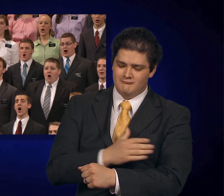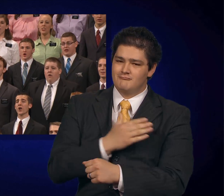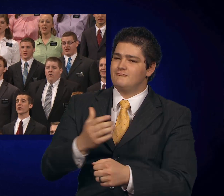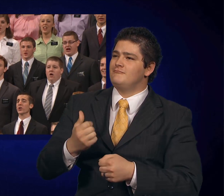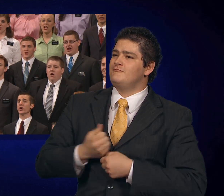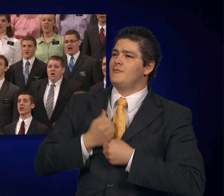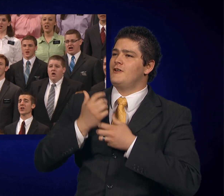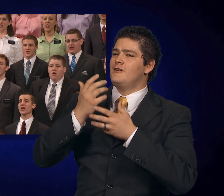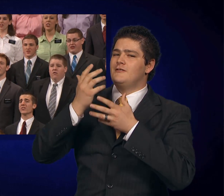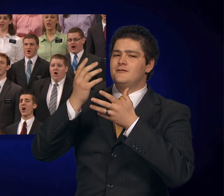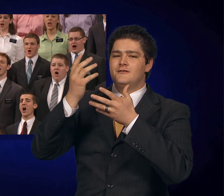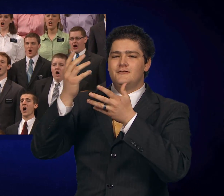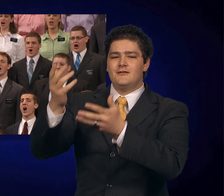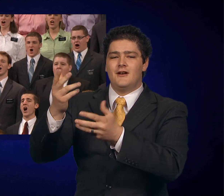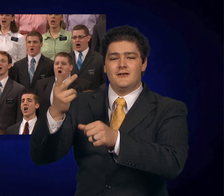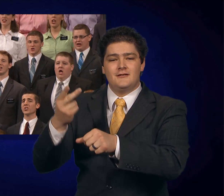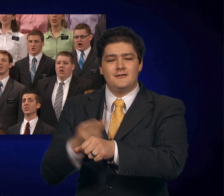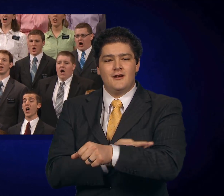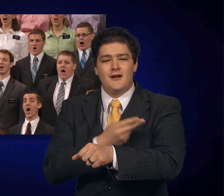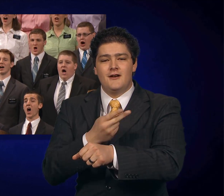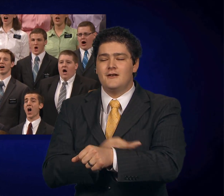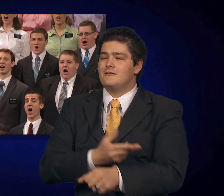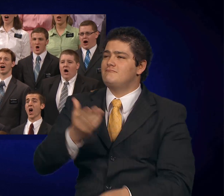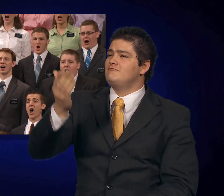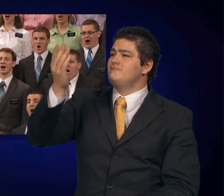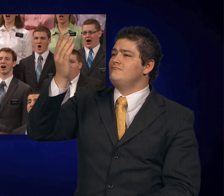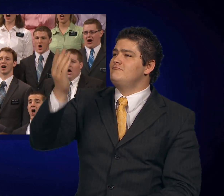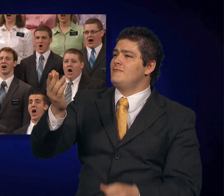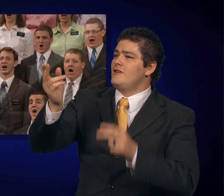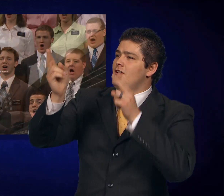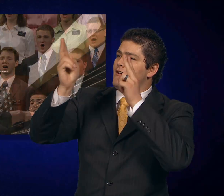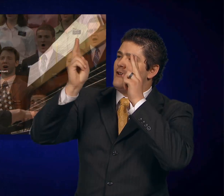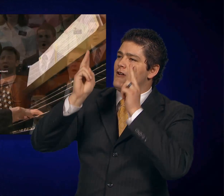worthy the Lamb.